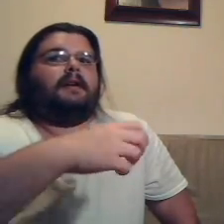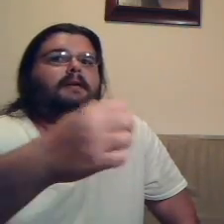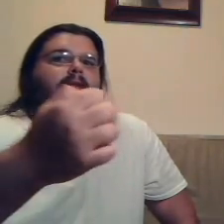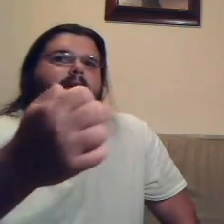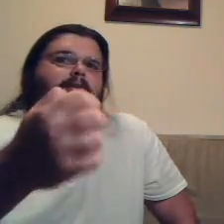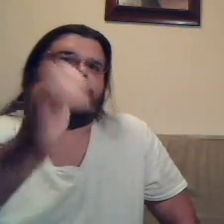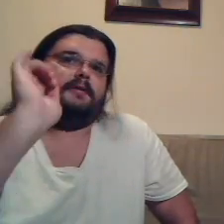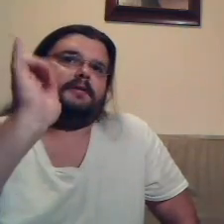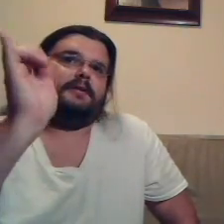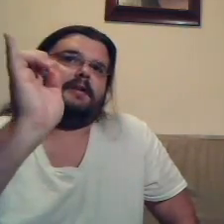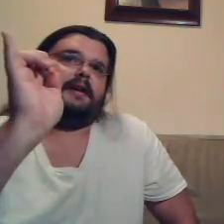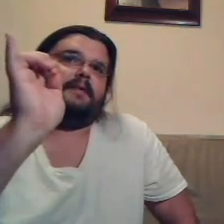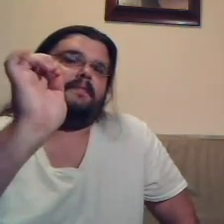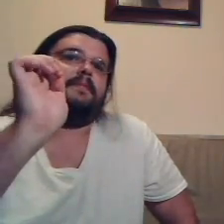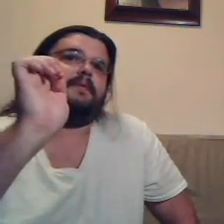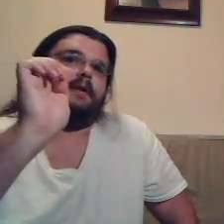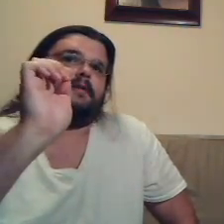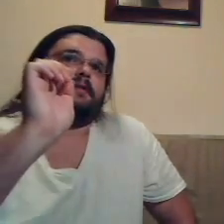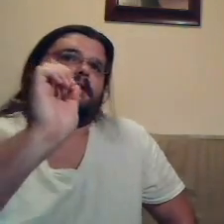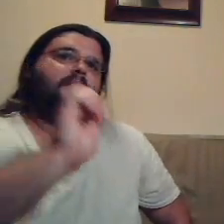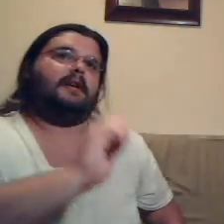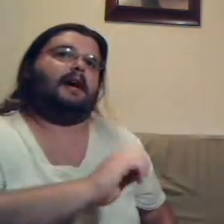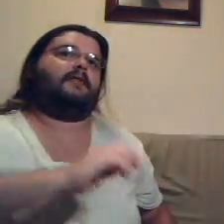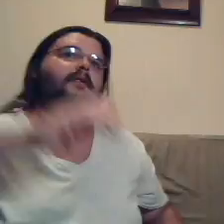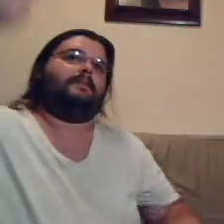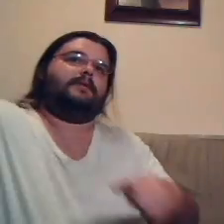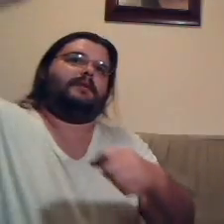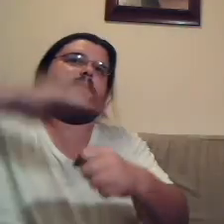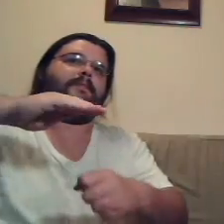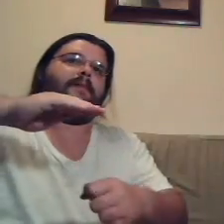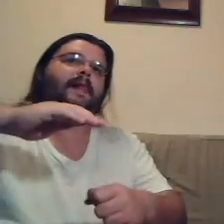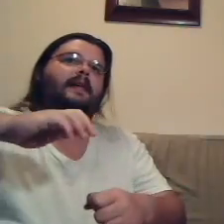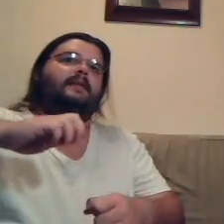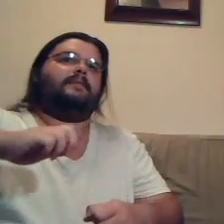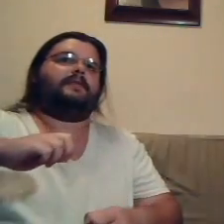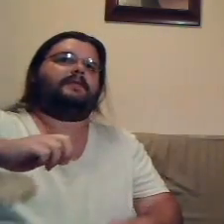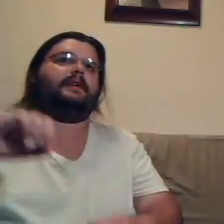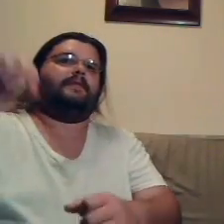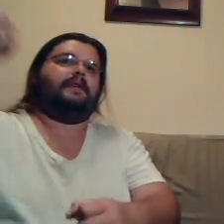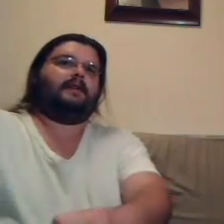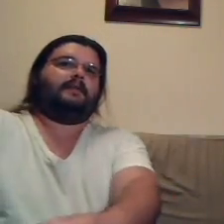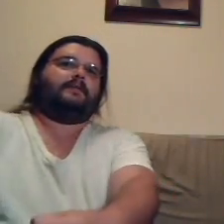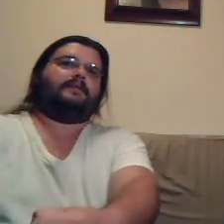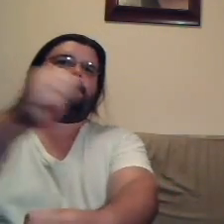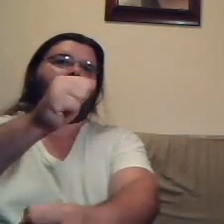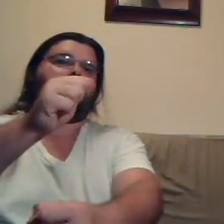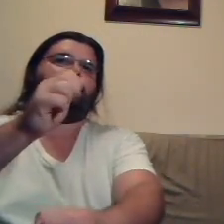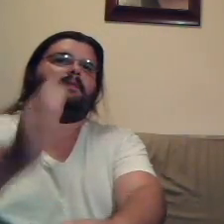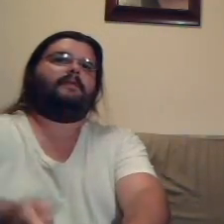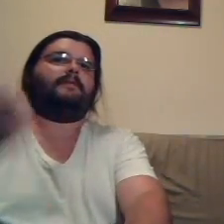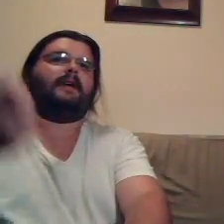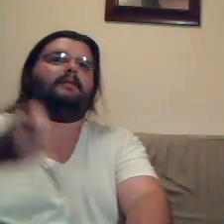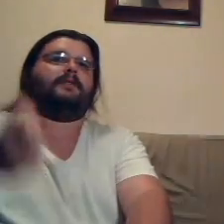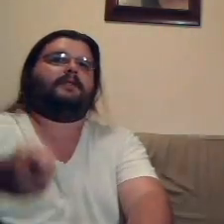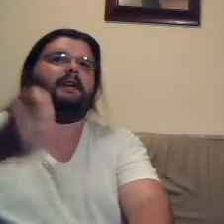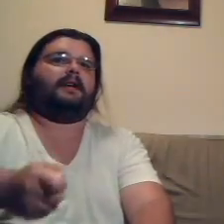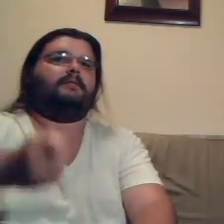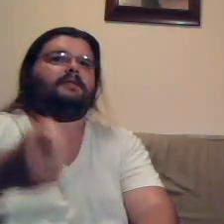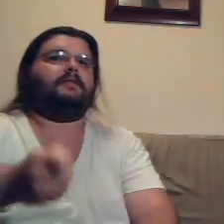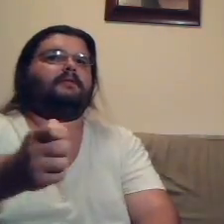And as soon as she said, cherry slushie, I'd already put the stuff in it and started biting with the thing. I was still,